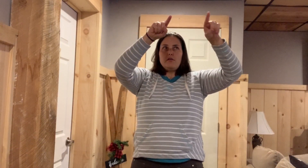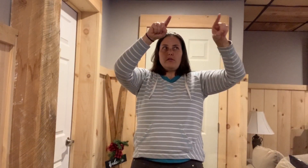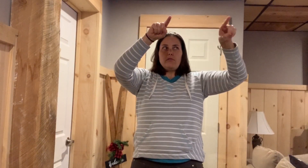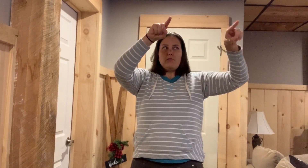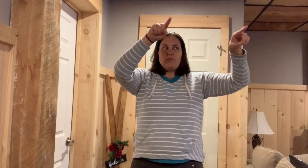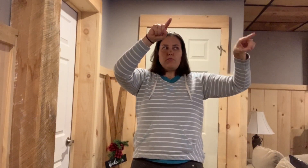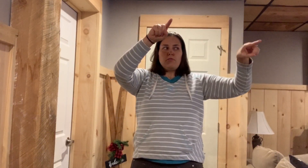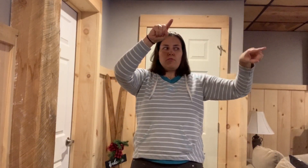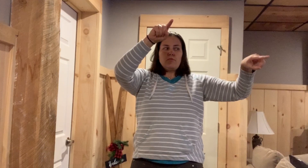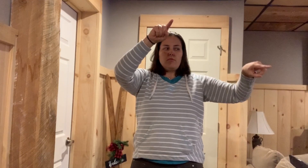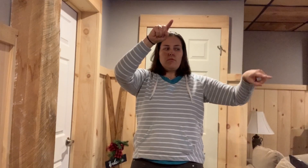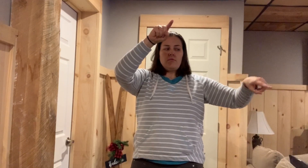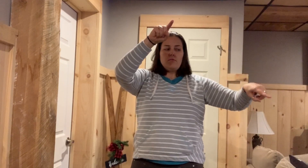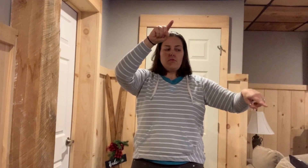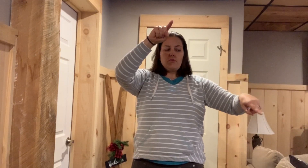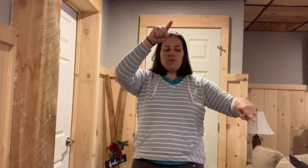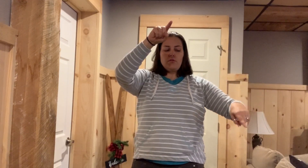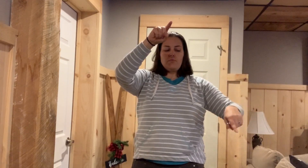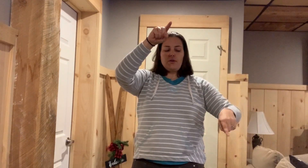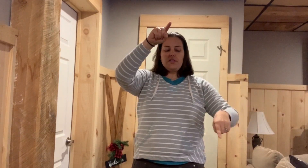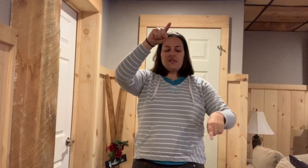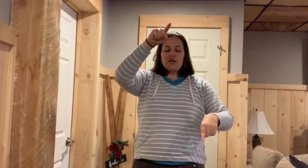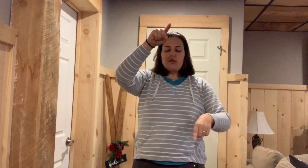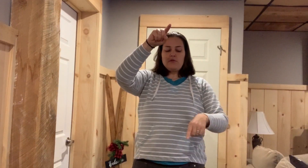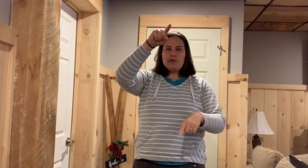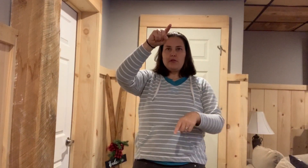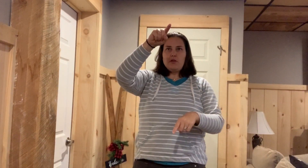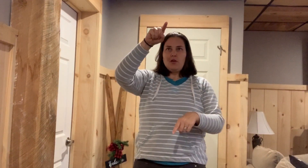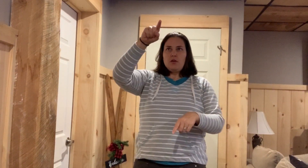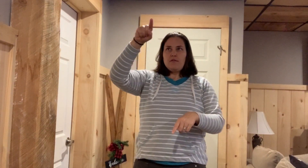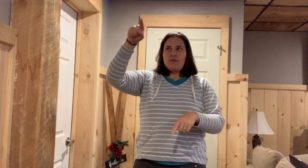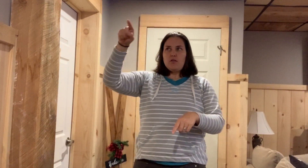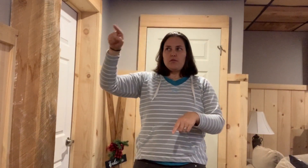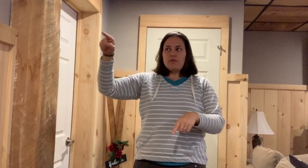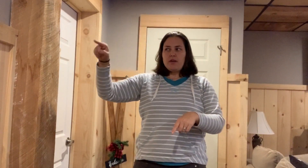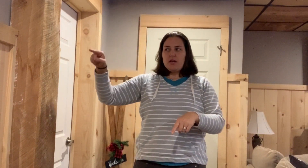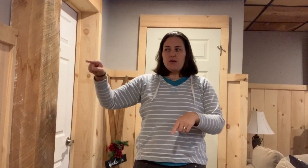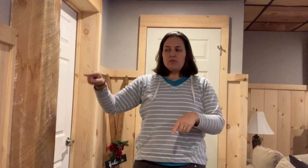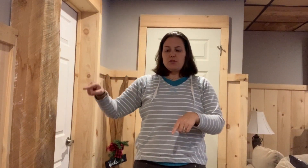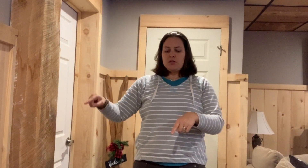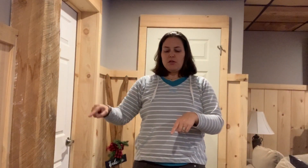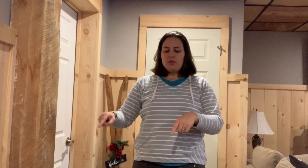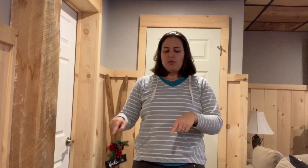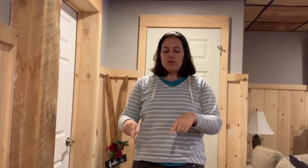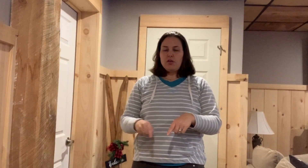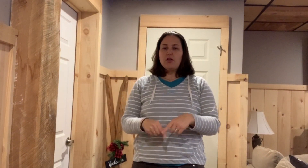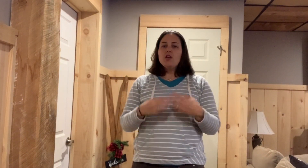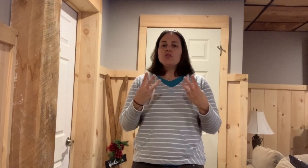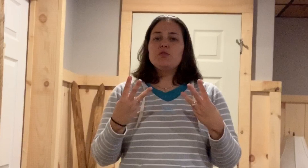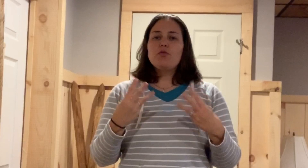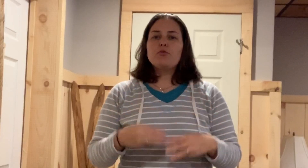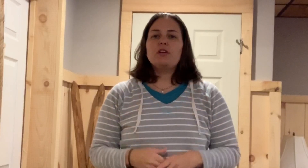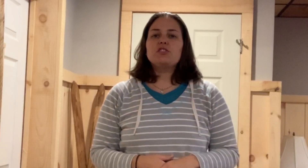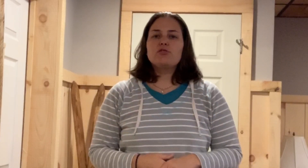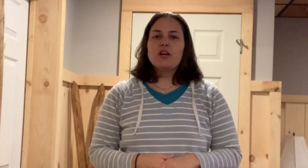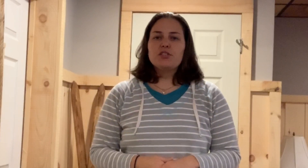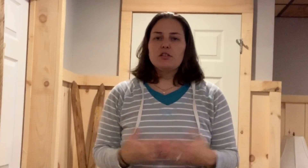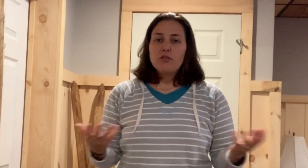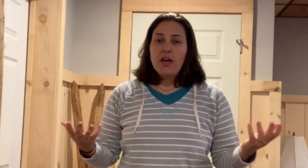and definitely contact me. And that's something we can work on to help stimulate different parts of your brain. You do three each direction. Okay,